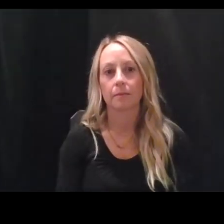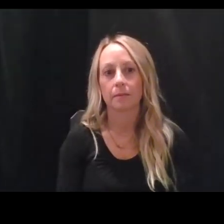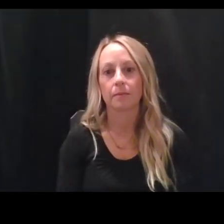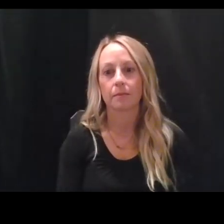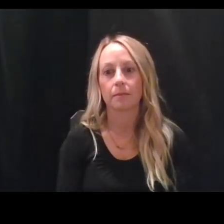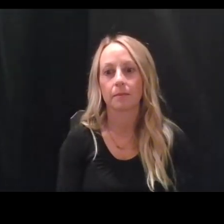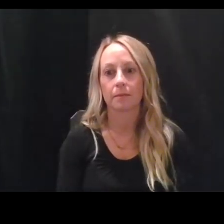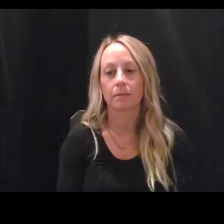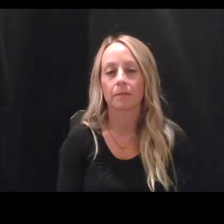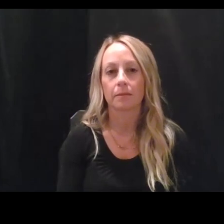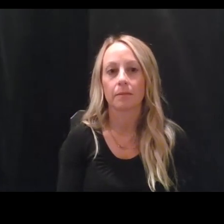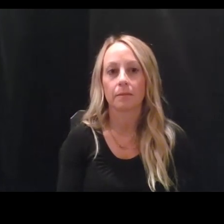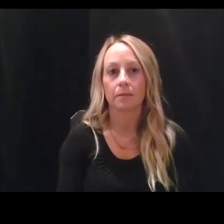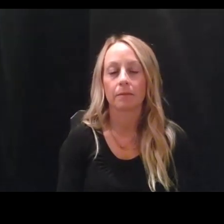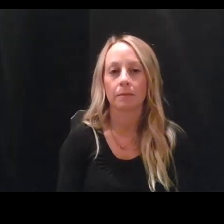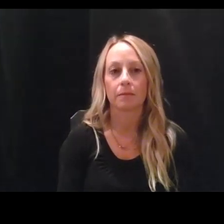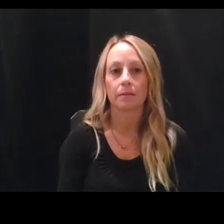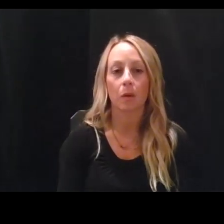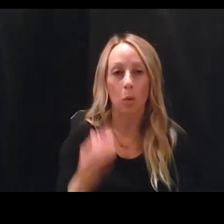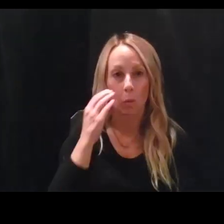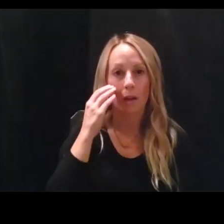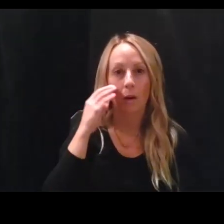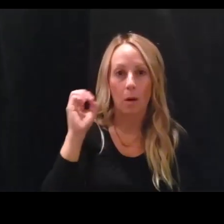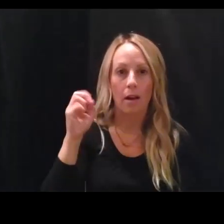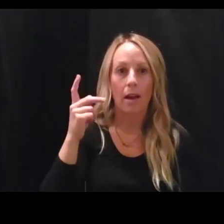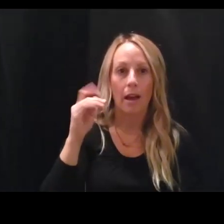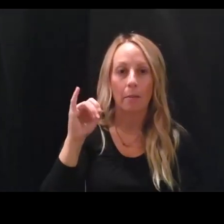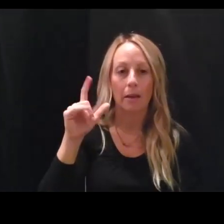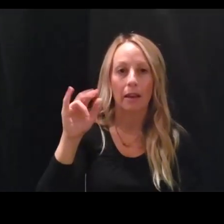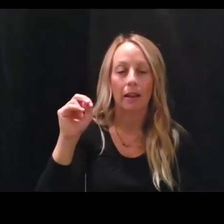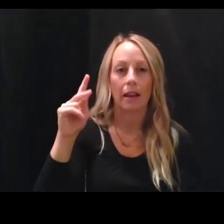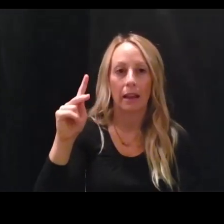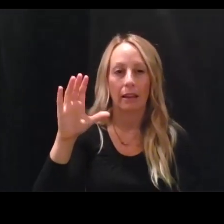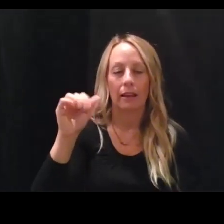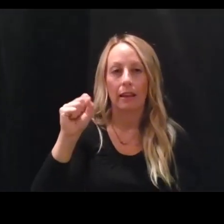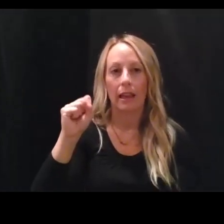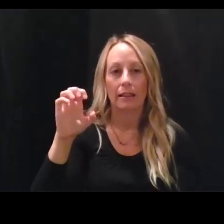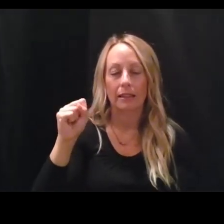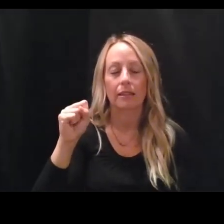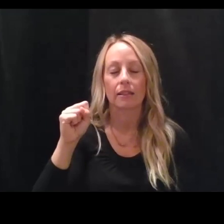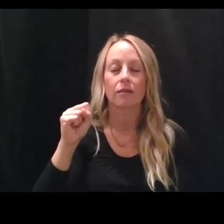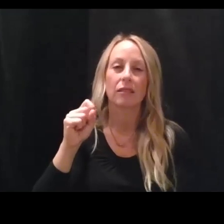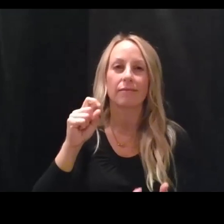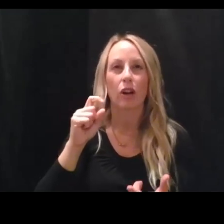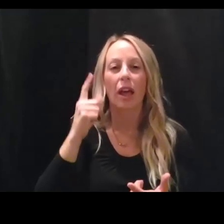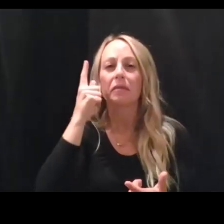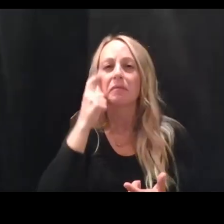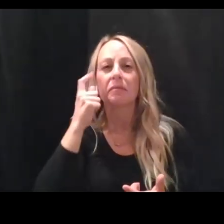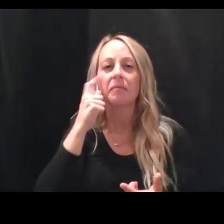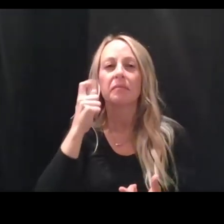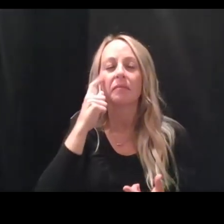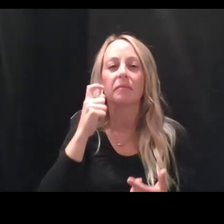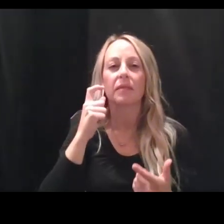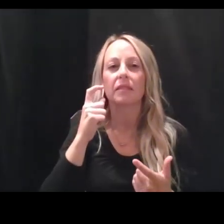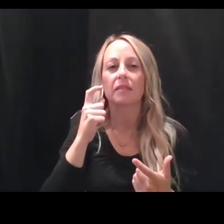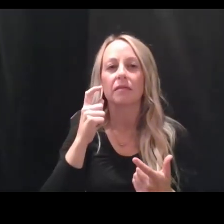Follow up to one of the other questions. We know that epi-linked cases are sort of a presumptive way to see the spread of disease in the community and